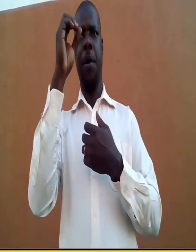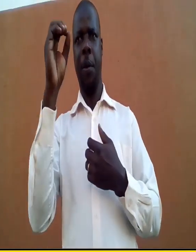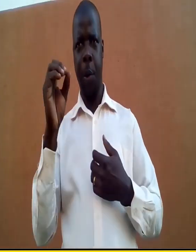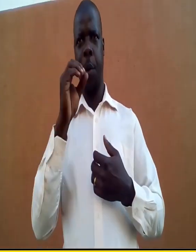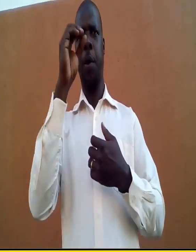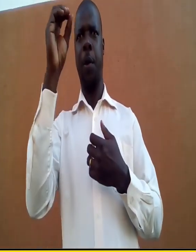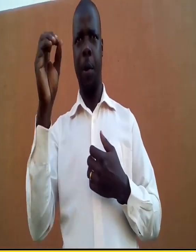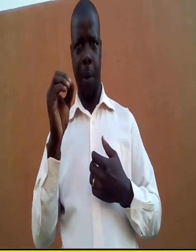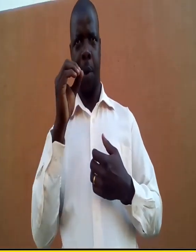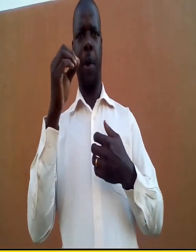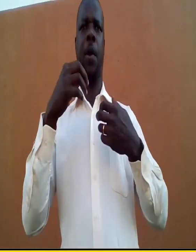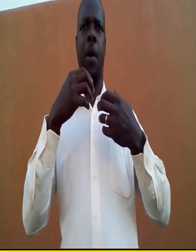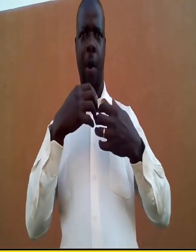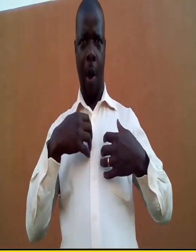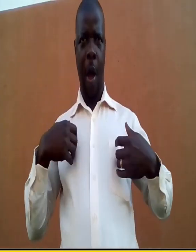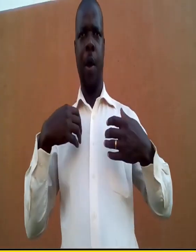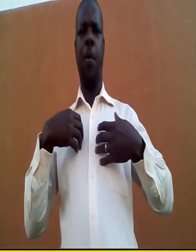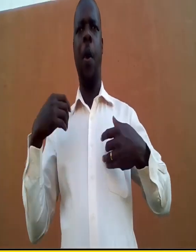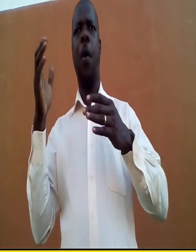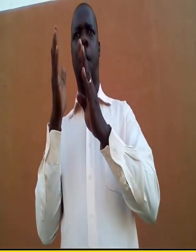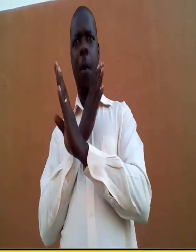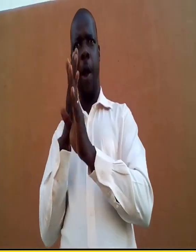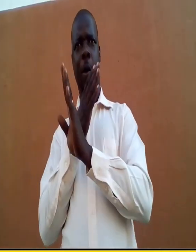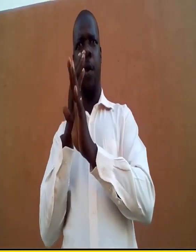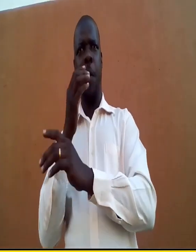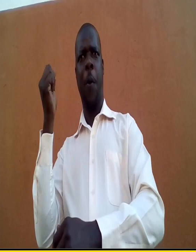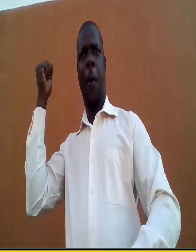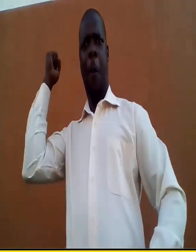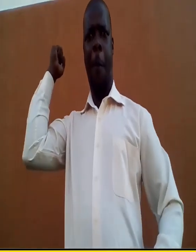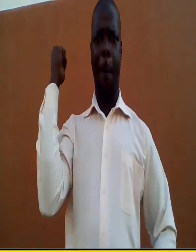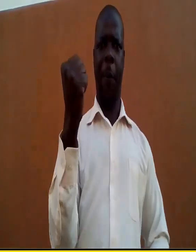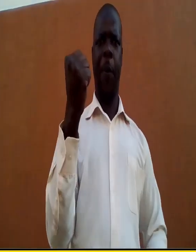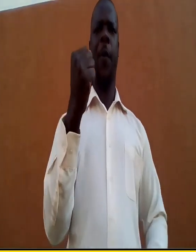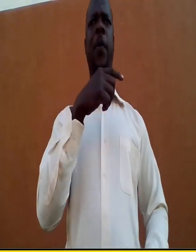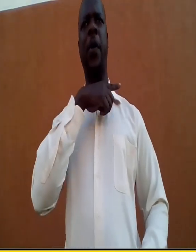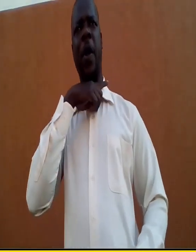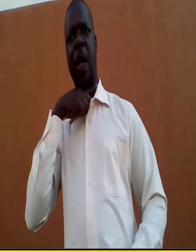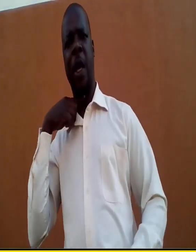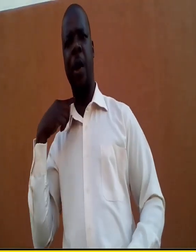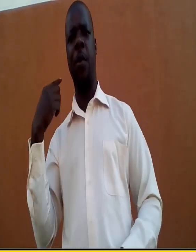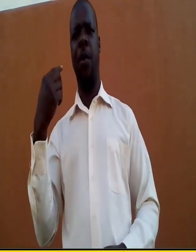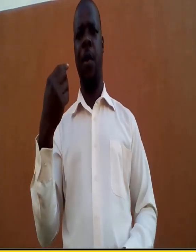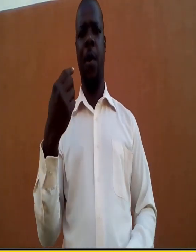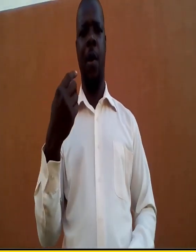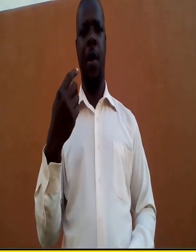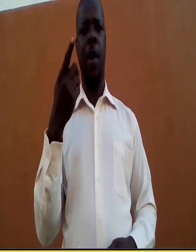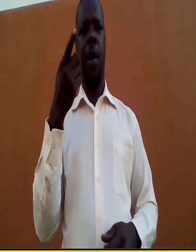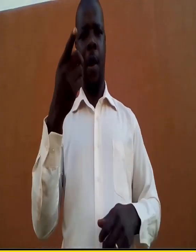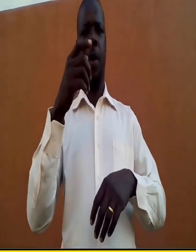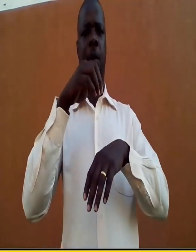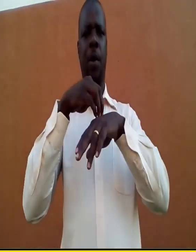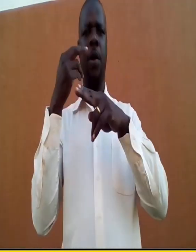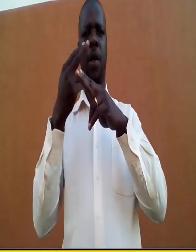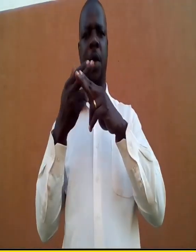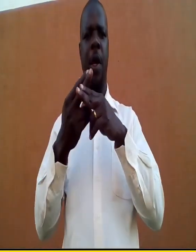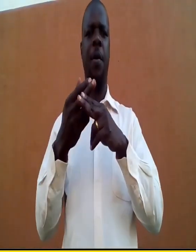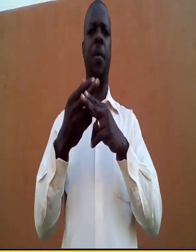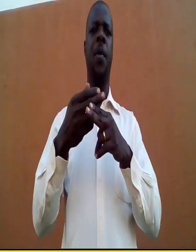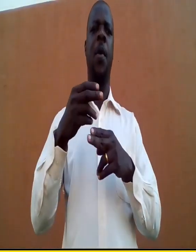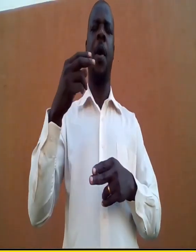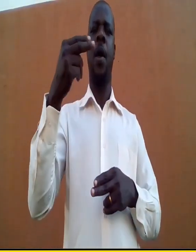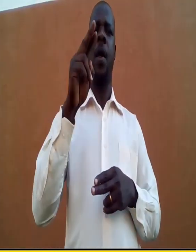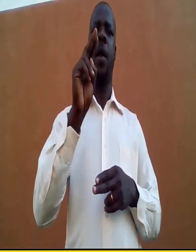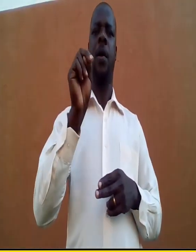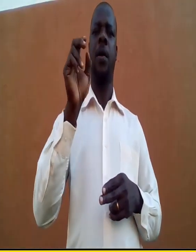You can copy from me, looking for animals, wild animals, kill and eat meat.